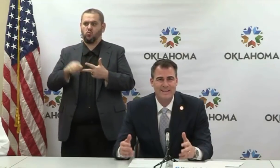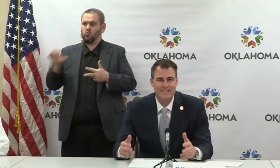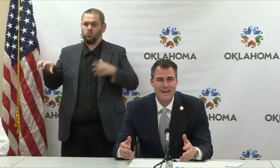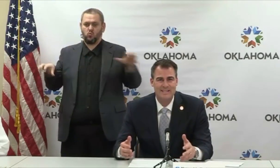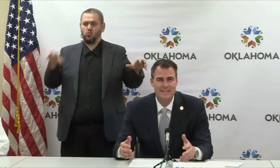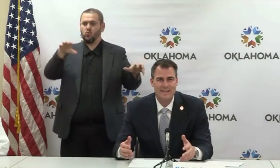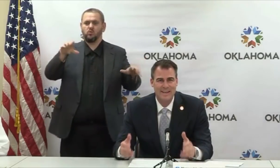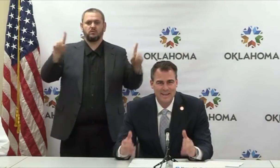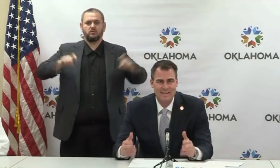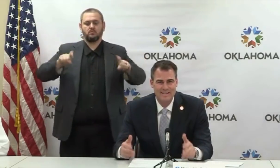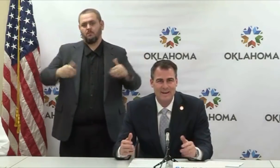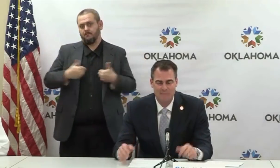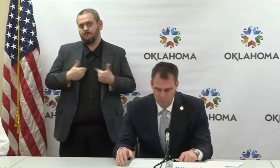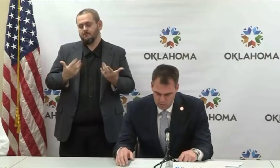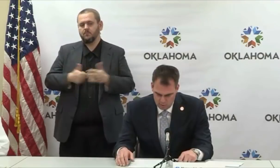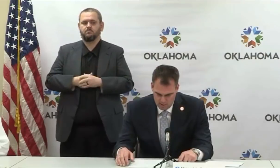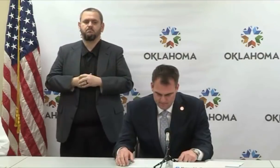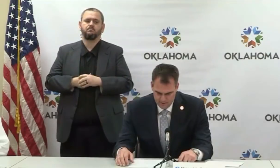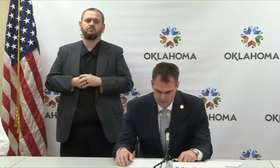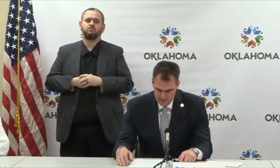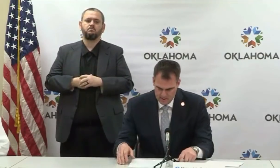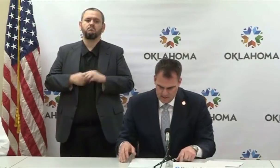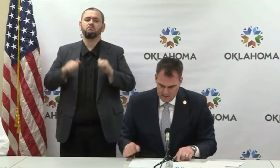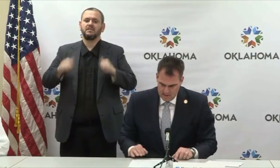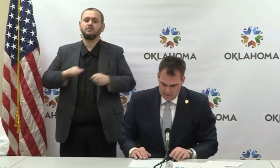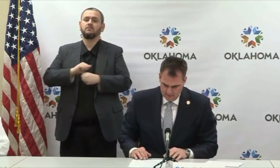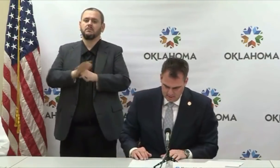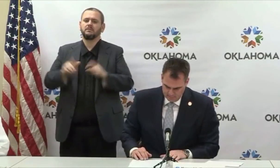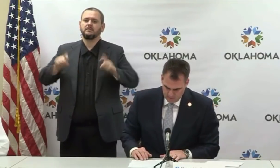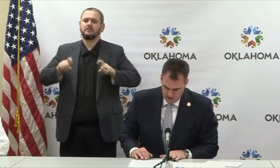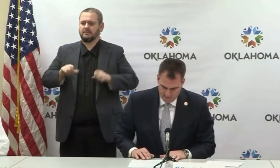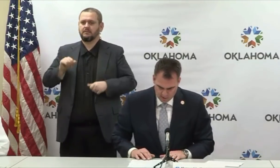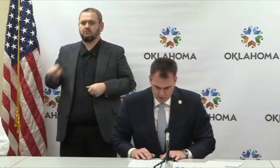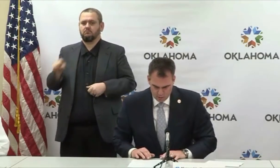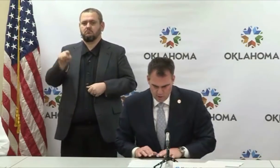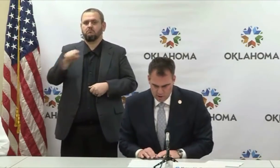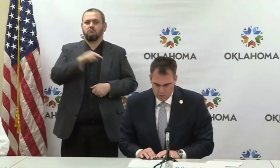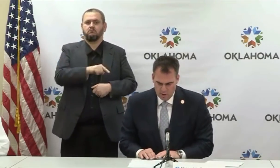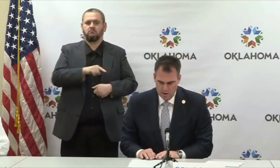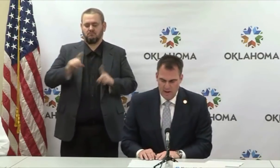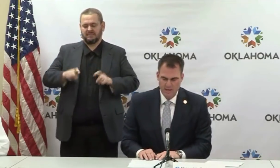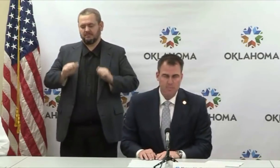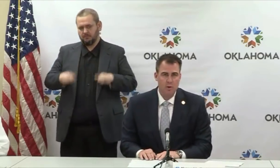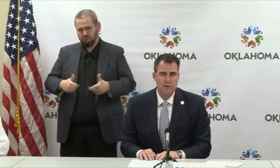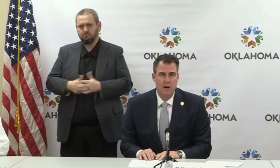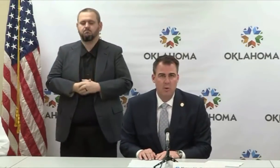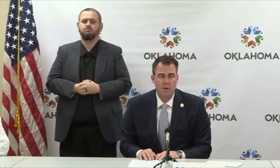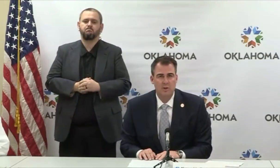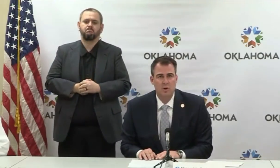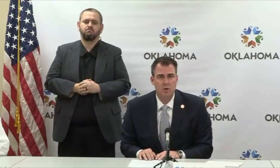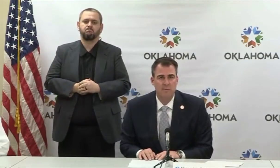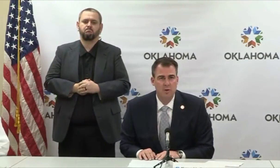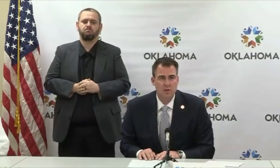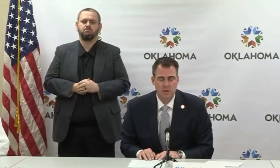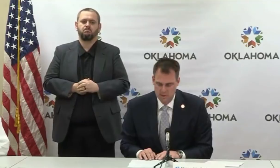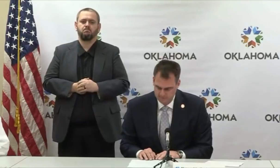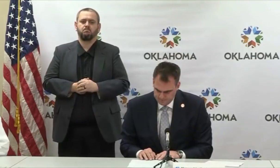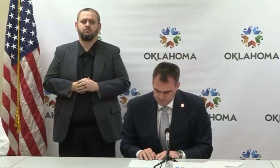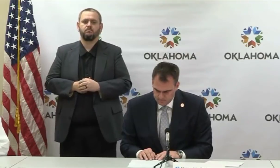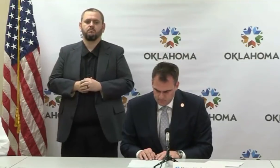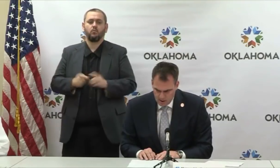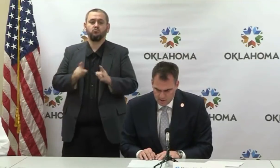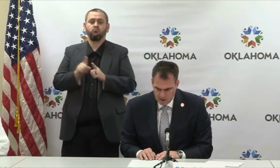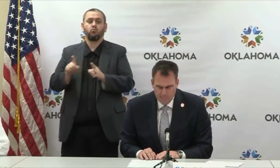-19 testing in the state of Oklahoma. I've also instructed experts at our research universities